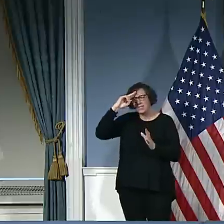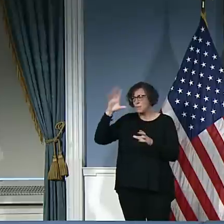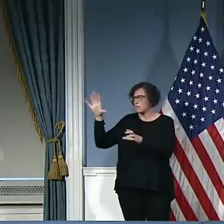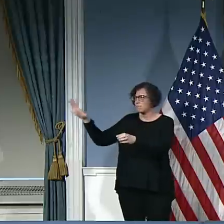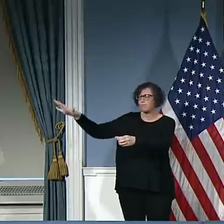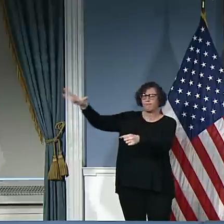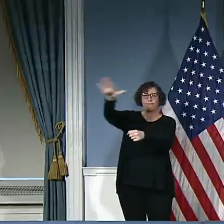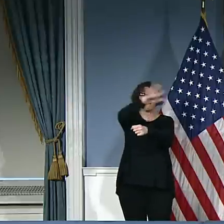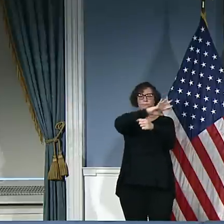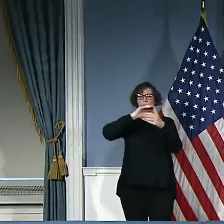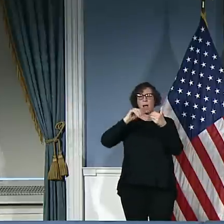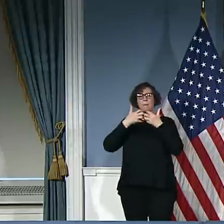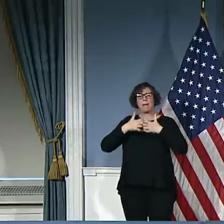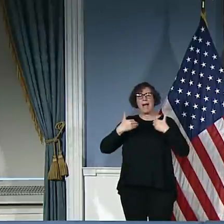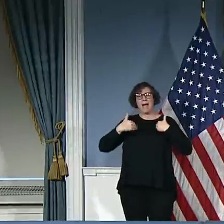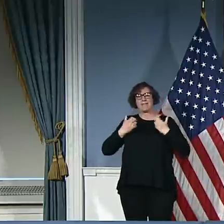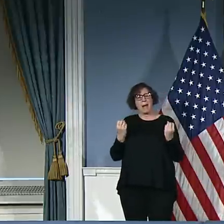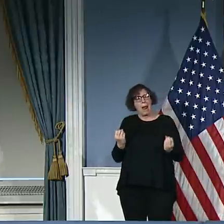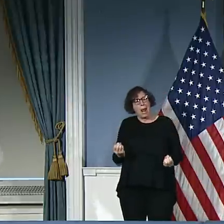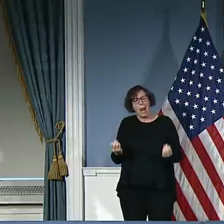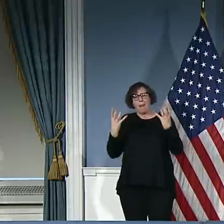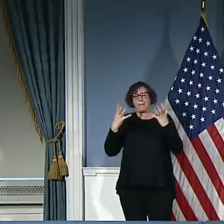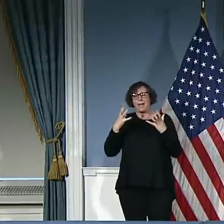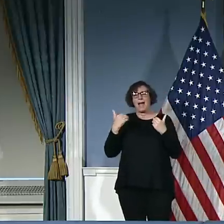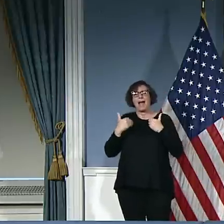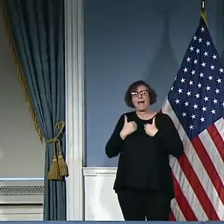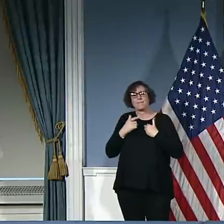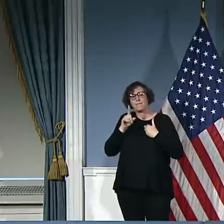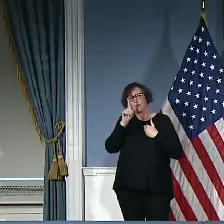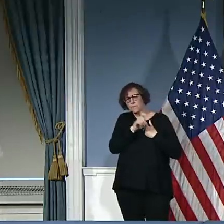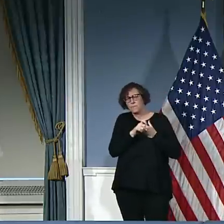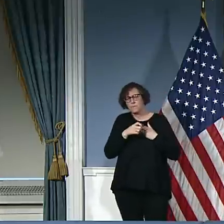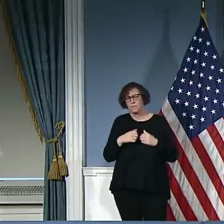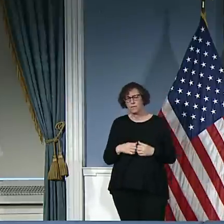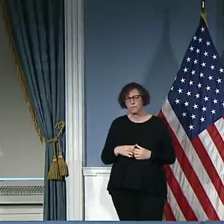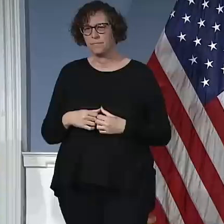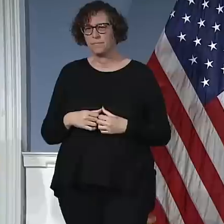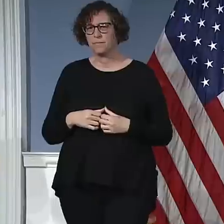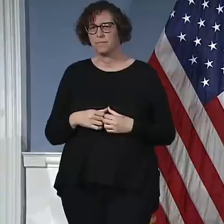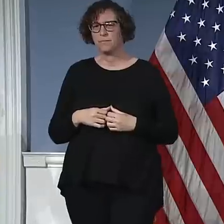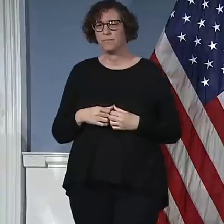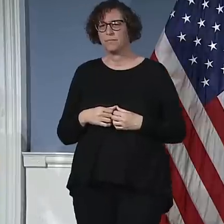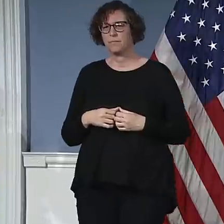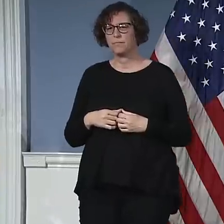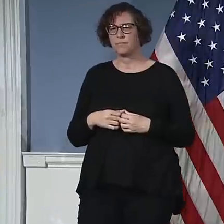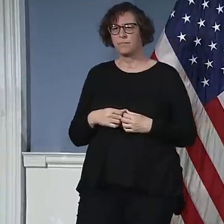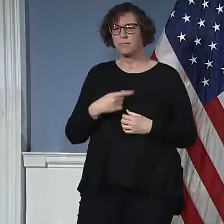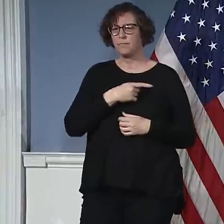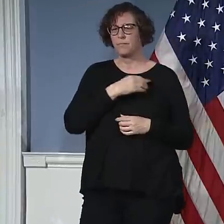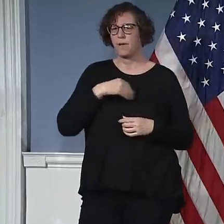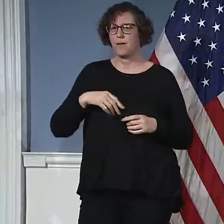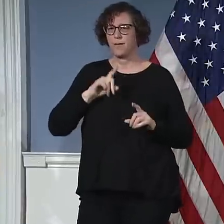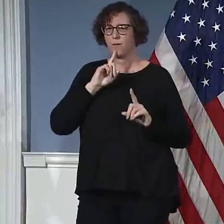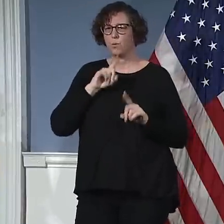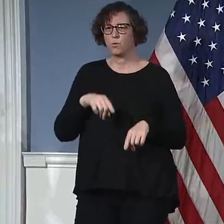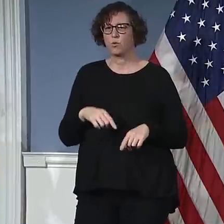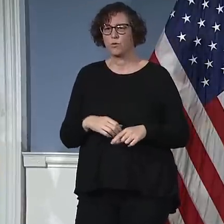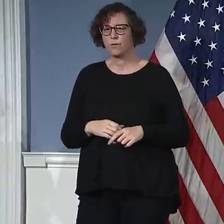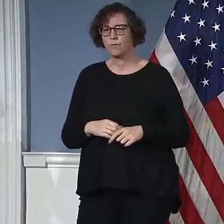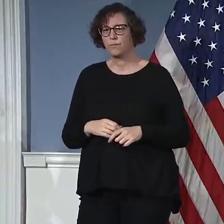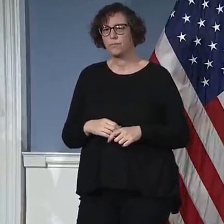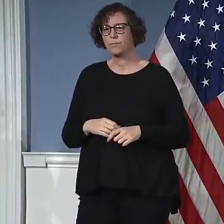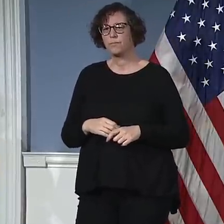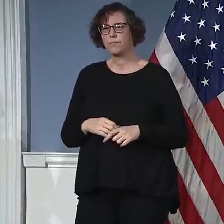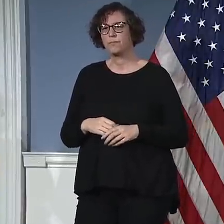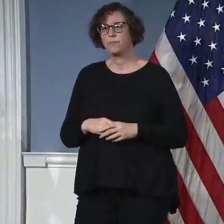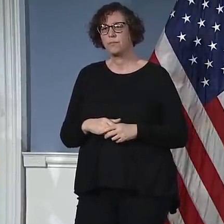ditto for hospital beds, same questions. Yeah, let me jump in, and then they can jump in. Again, respecting the question,